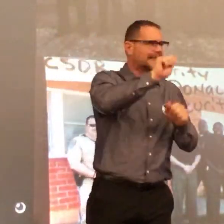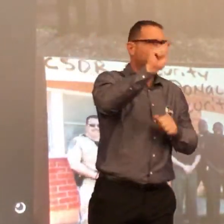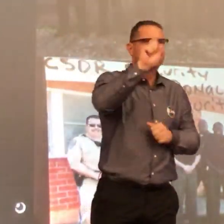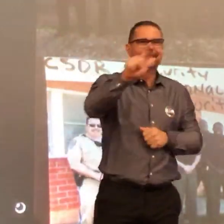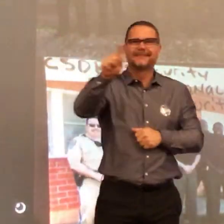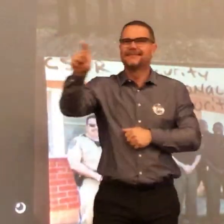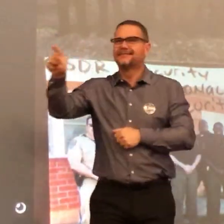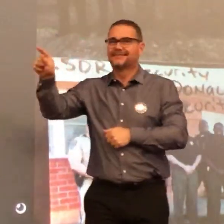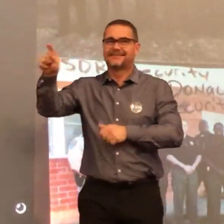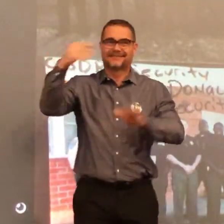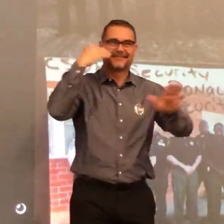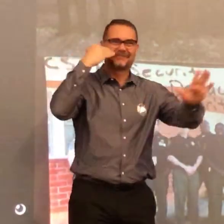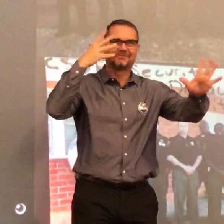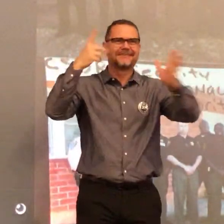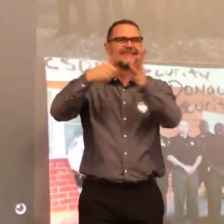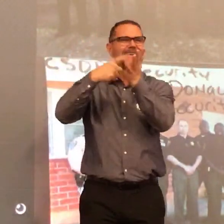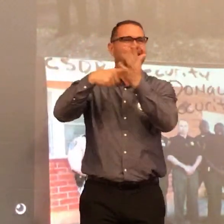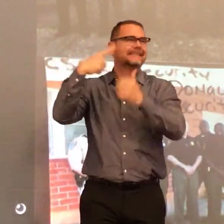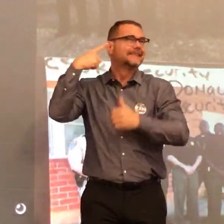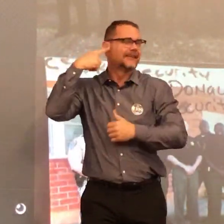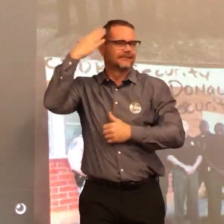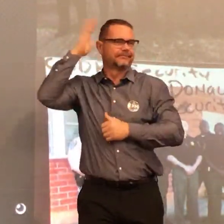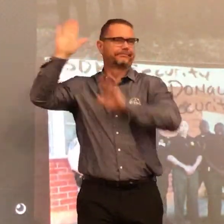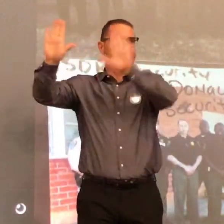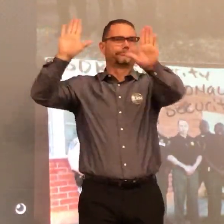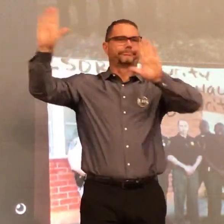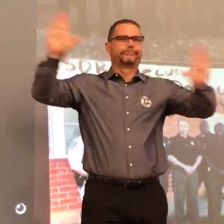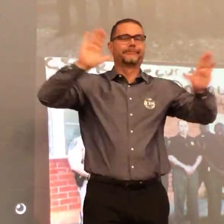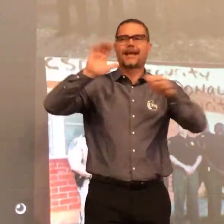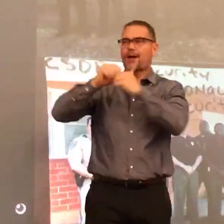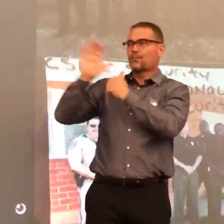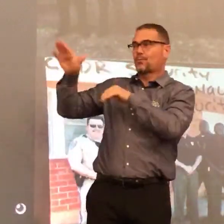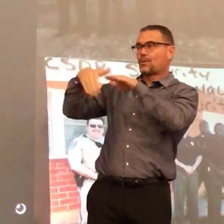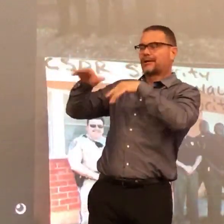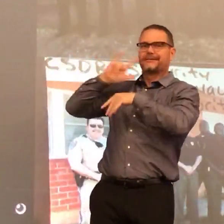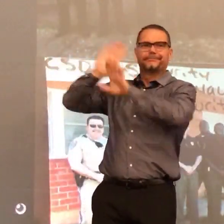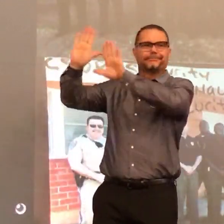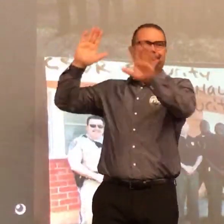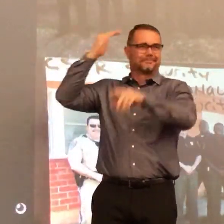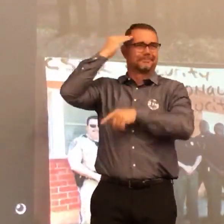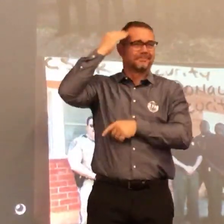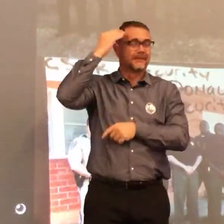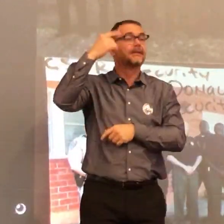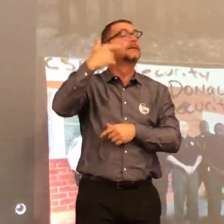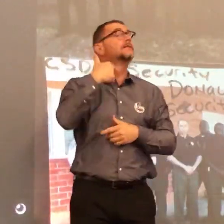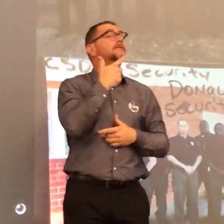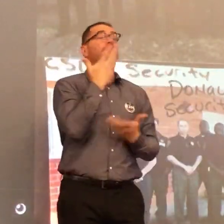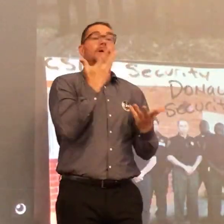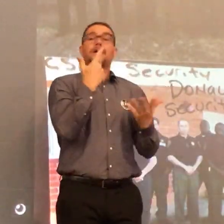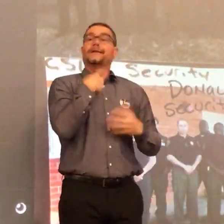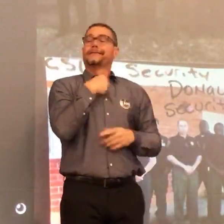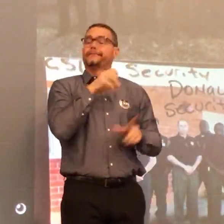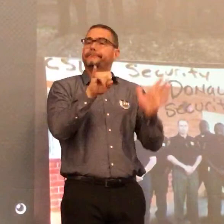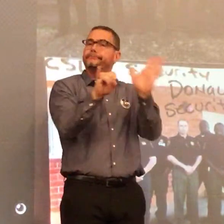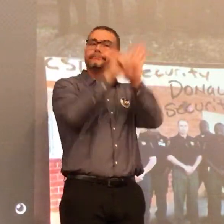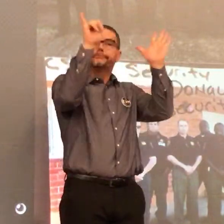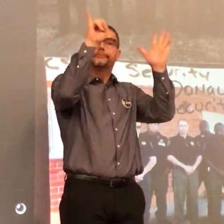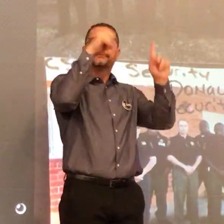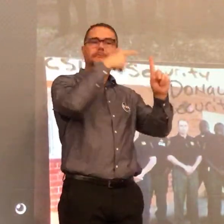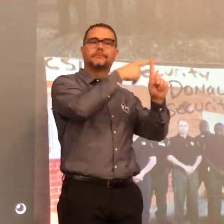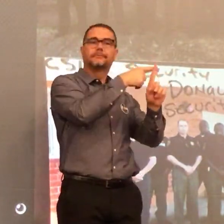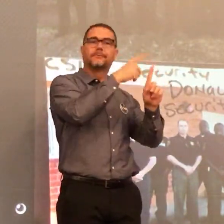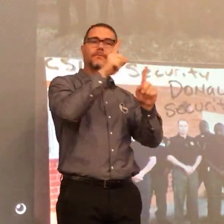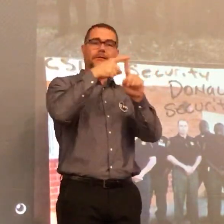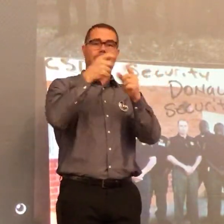identify who they are by the, by the way they walk. You know, sometimes, you know, the particular sounds of how they walk, identify someone.